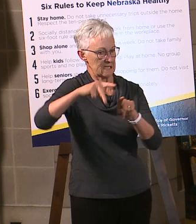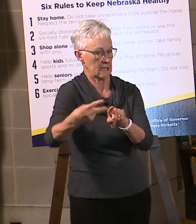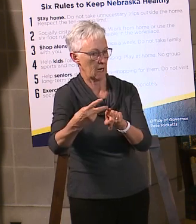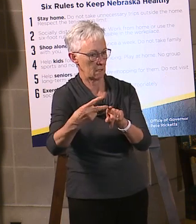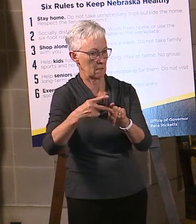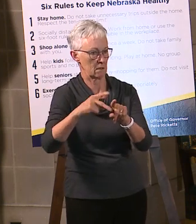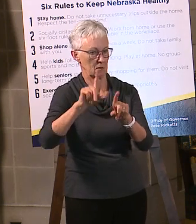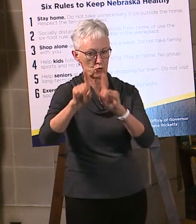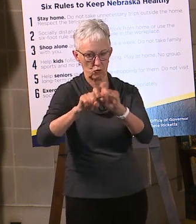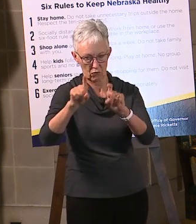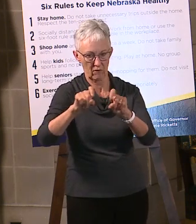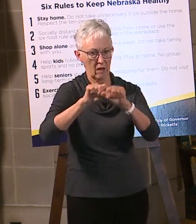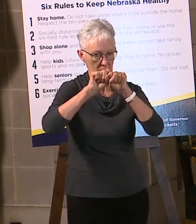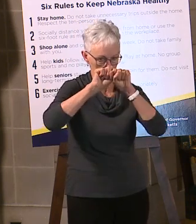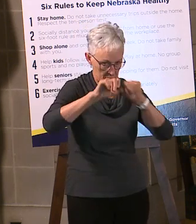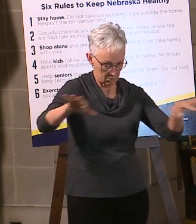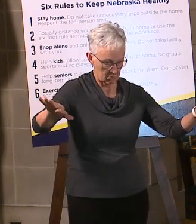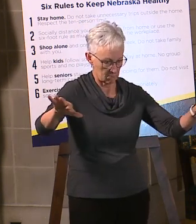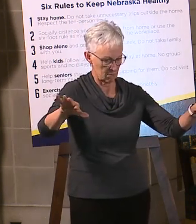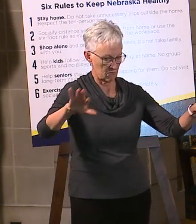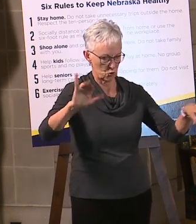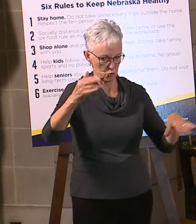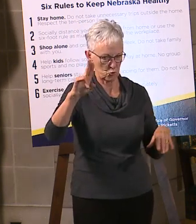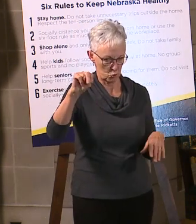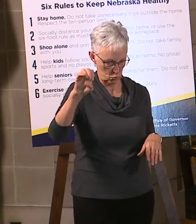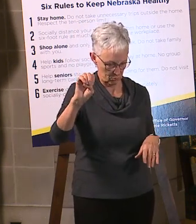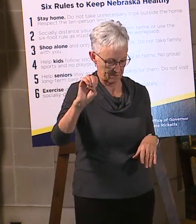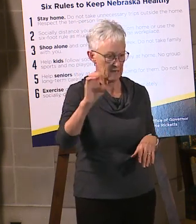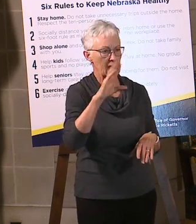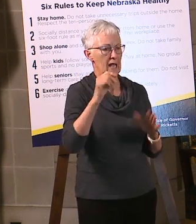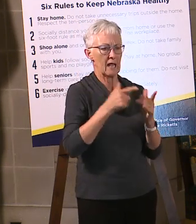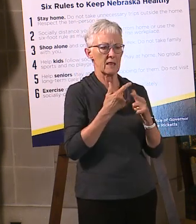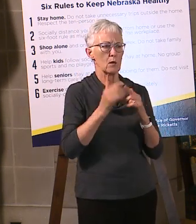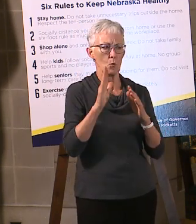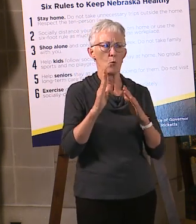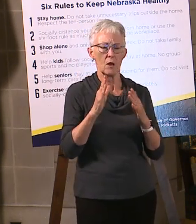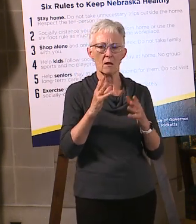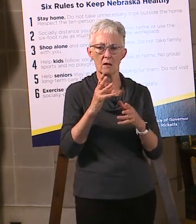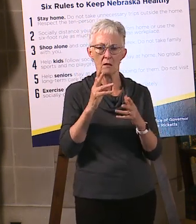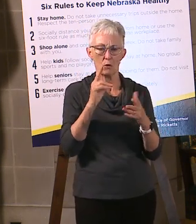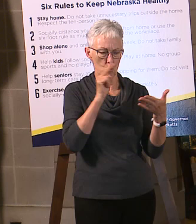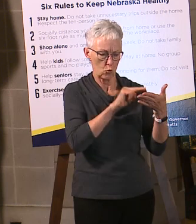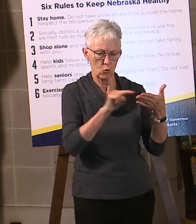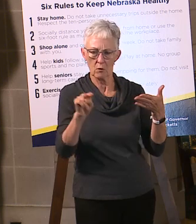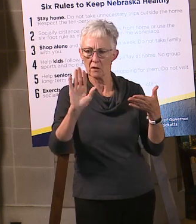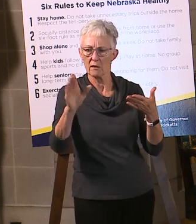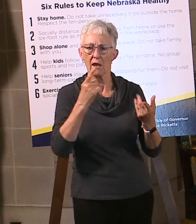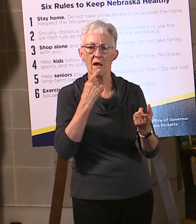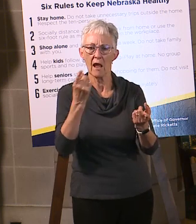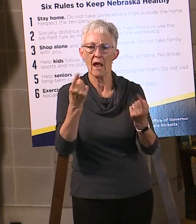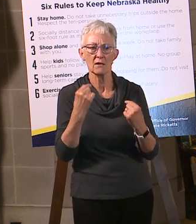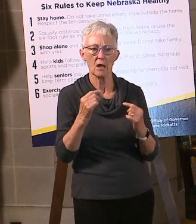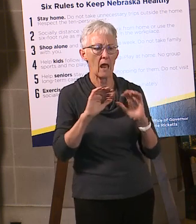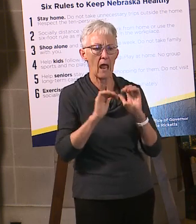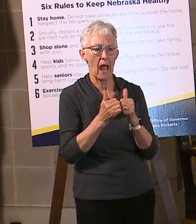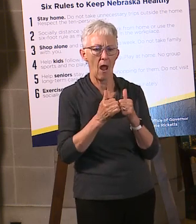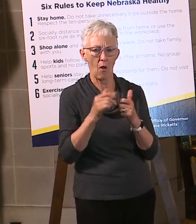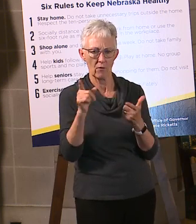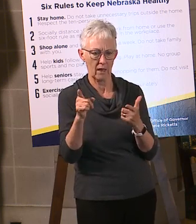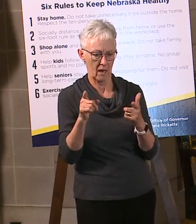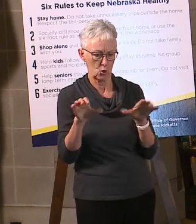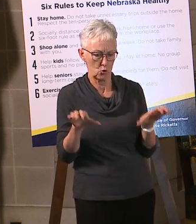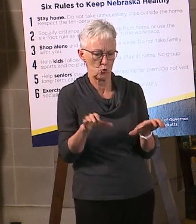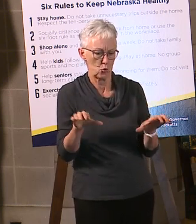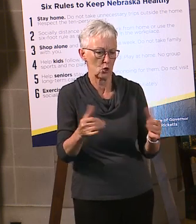and how have some of the programs that have been provided supporting them currently. So we're very